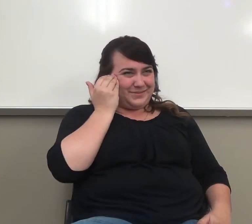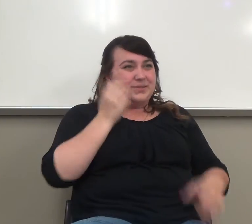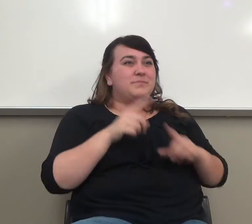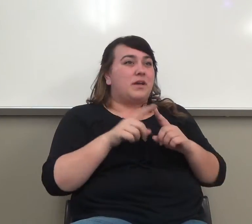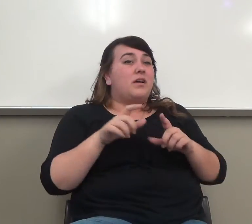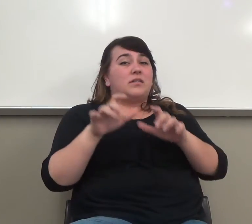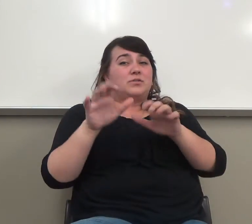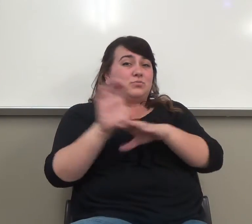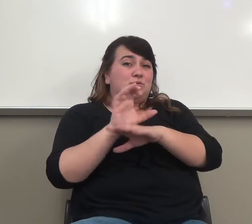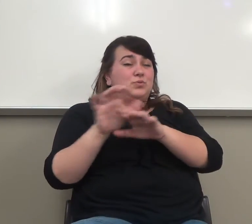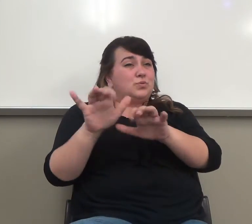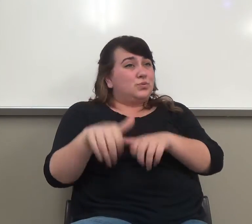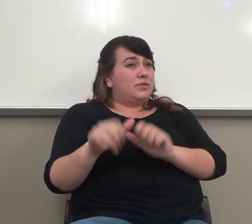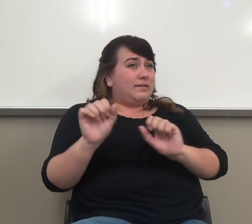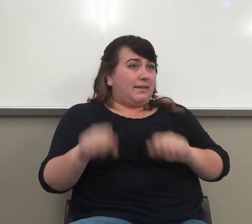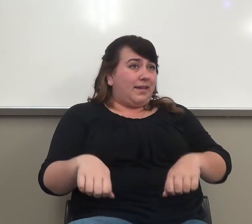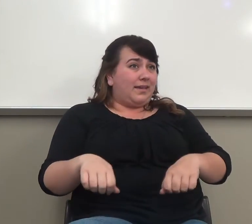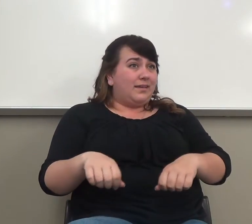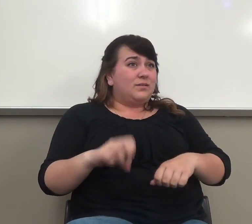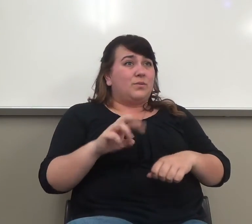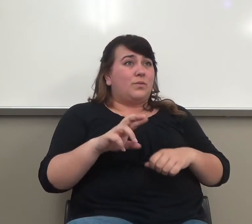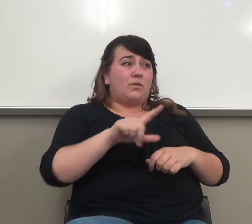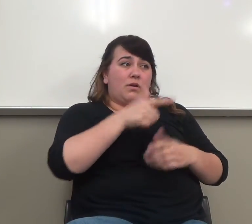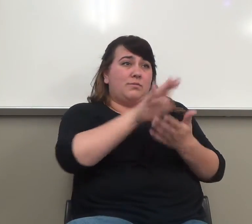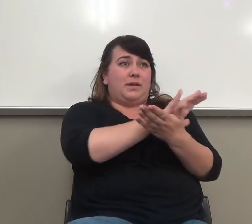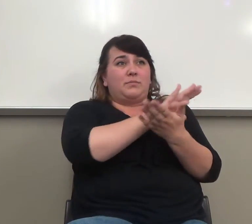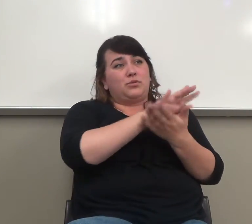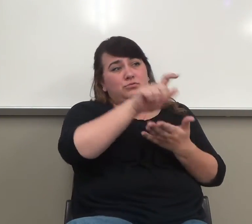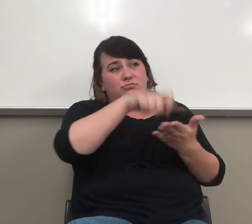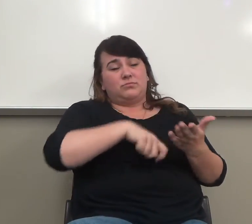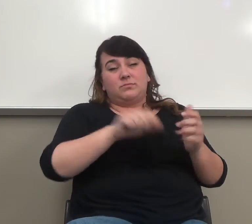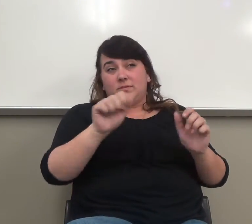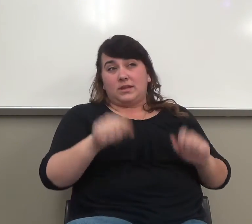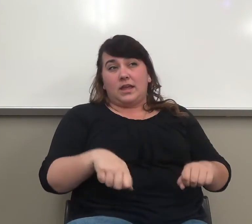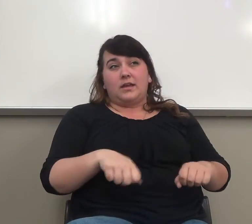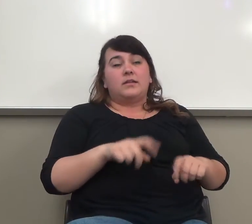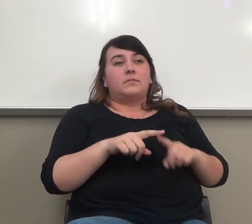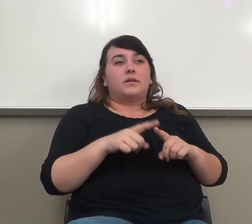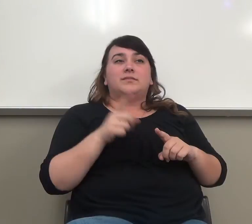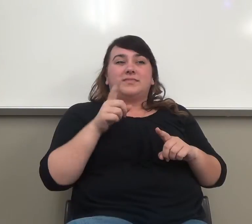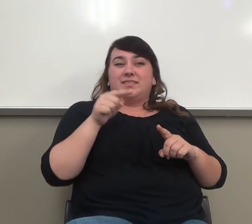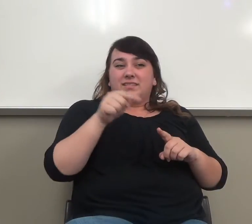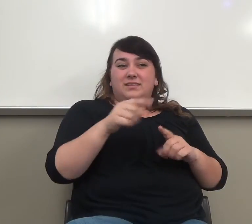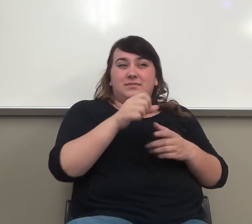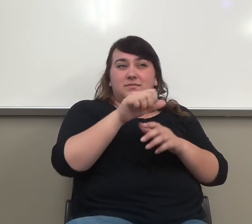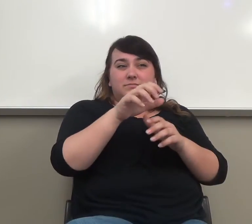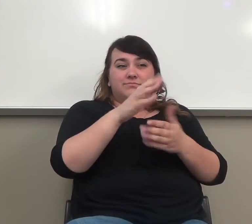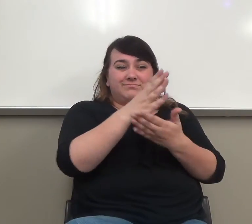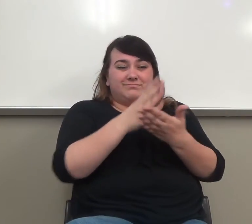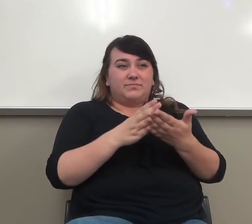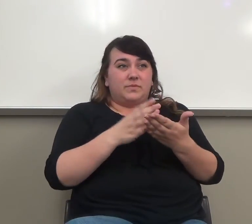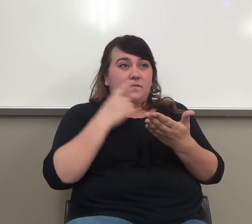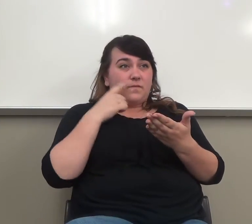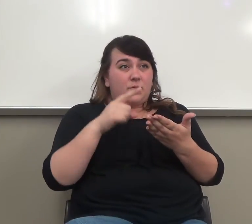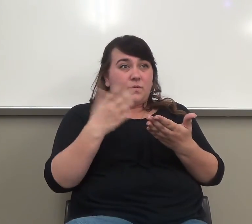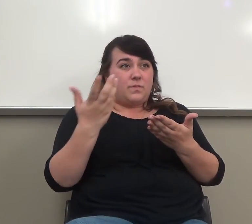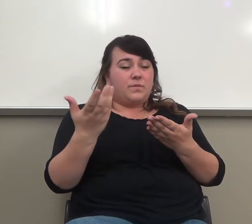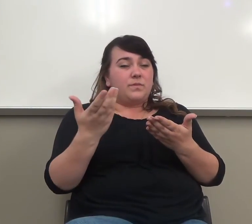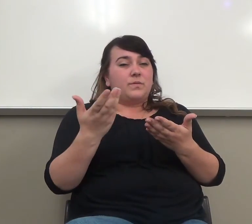computer, you can, you know, do it on your piece of paper. But what I'm doing here, what I'm showing you here, is if you are having trouble